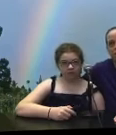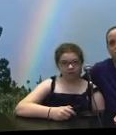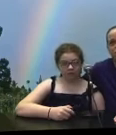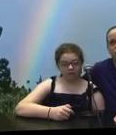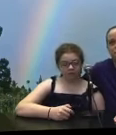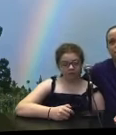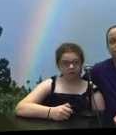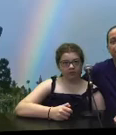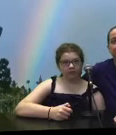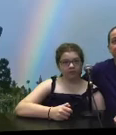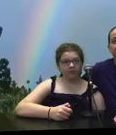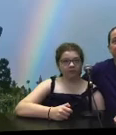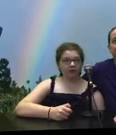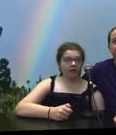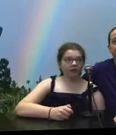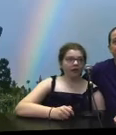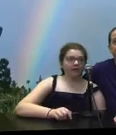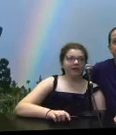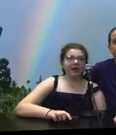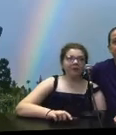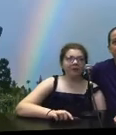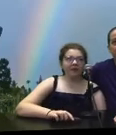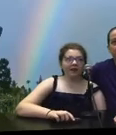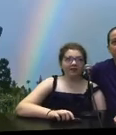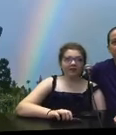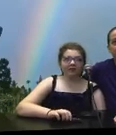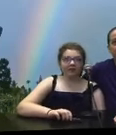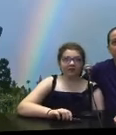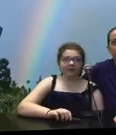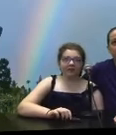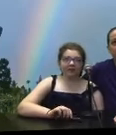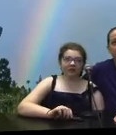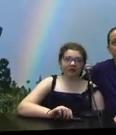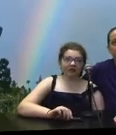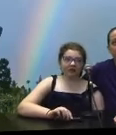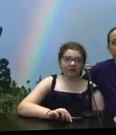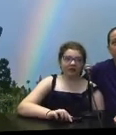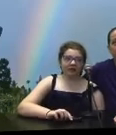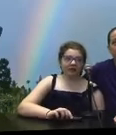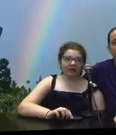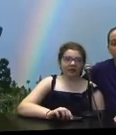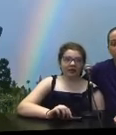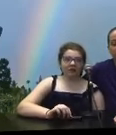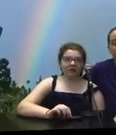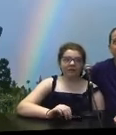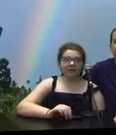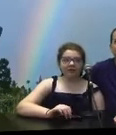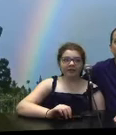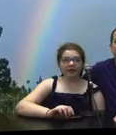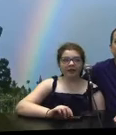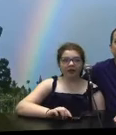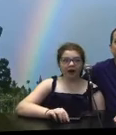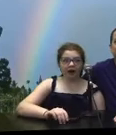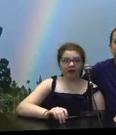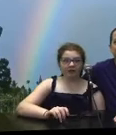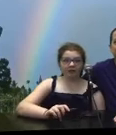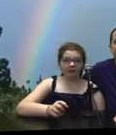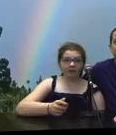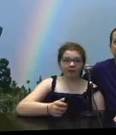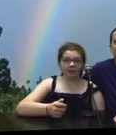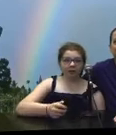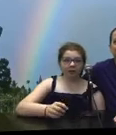of a thunderstorm snapple fact 1602 in 2015 the